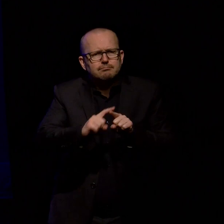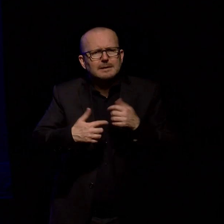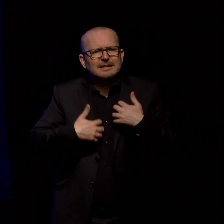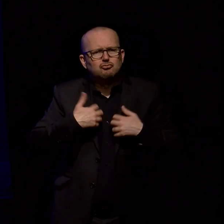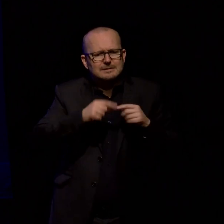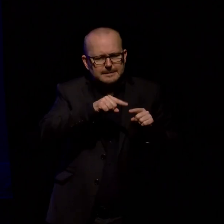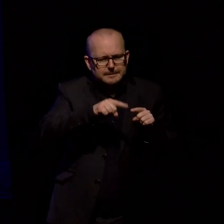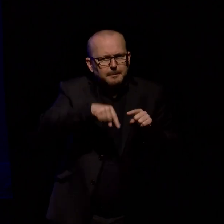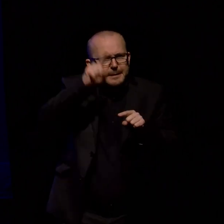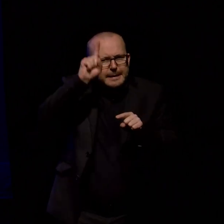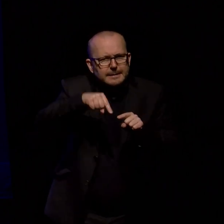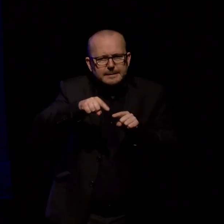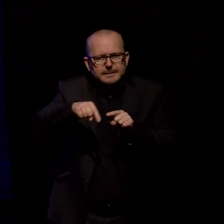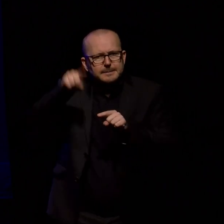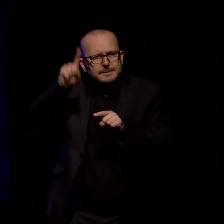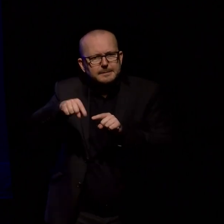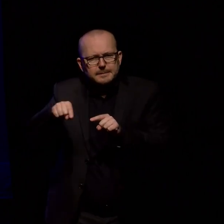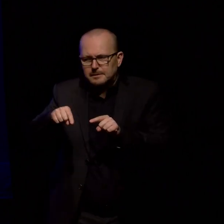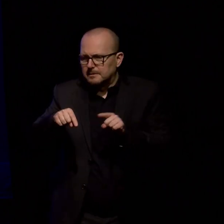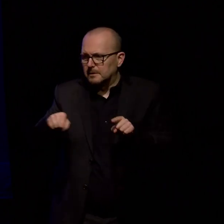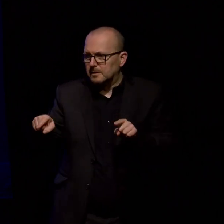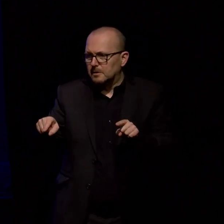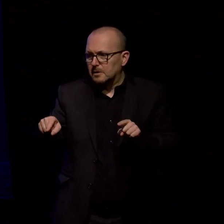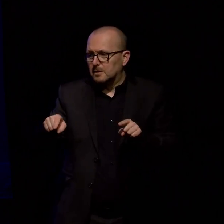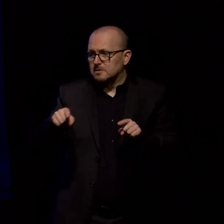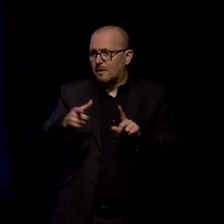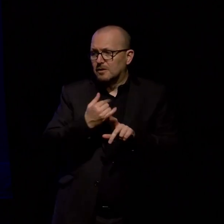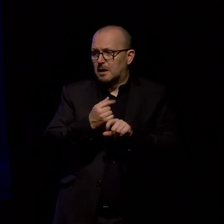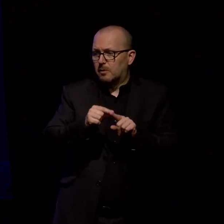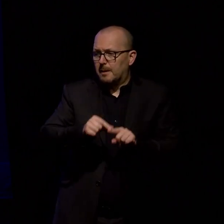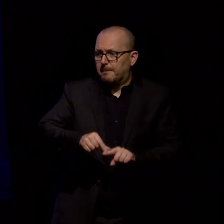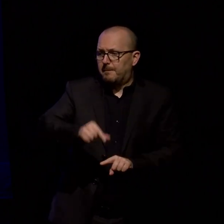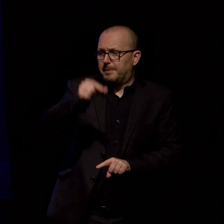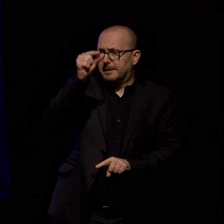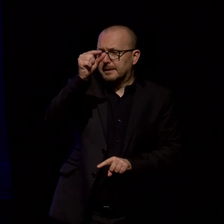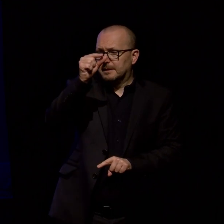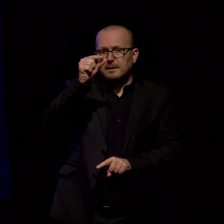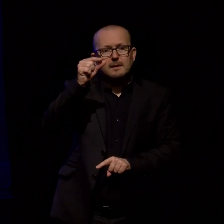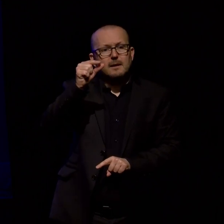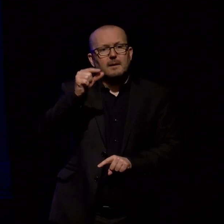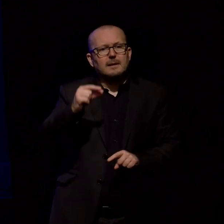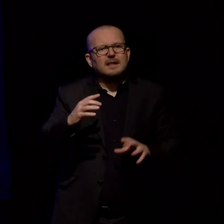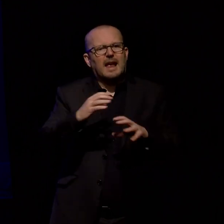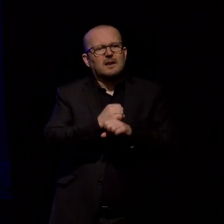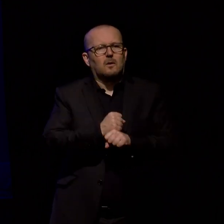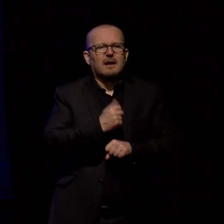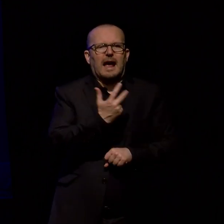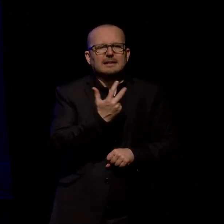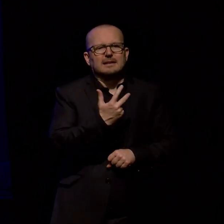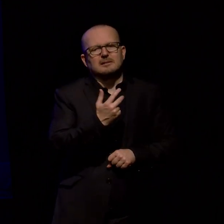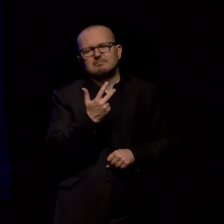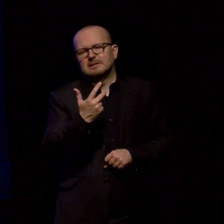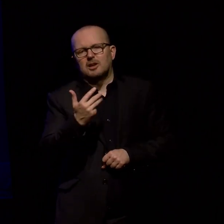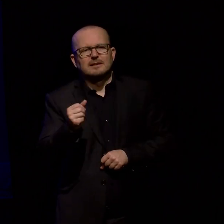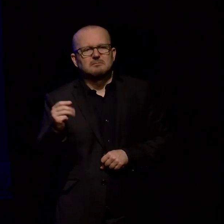and stuff and I took a look at them and this particular peak here I think forming at the end of the 19th century it's like well it's